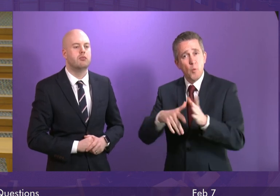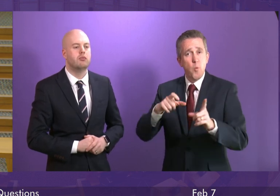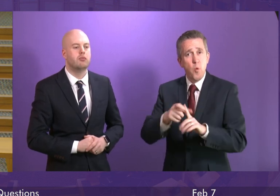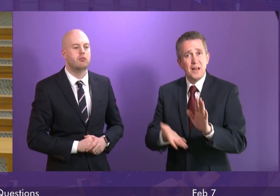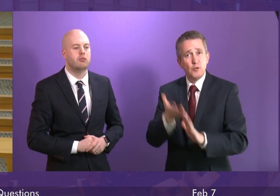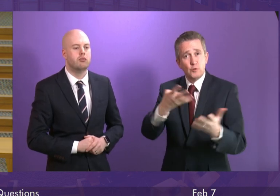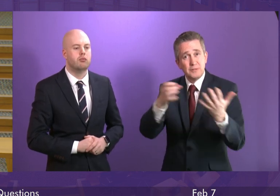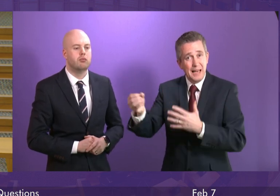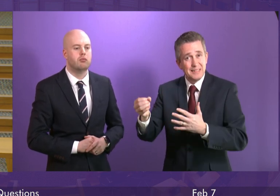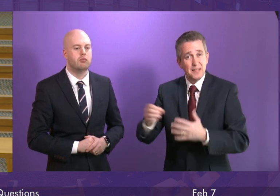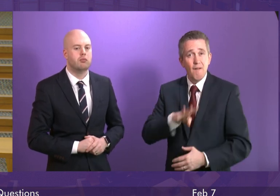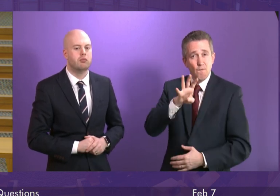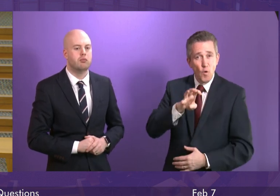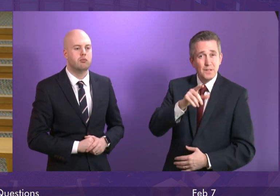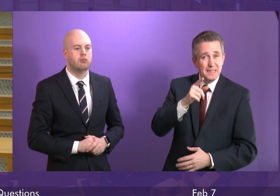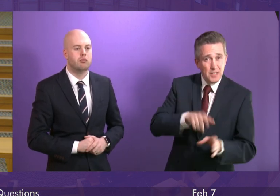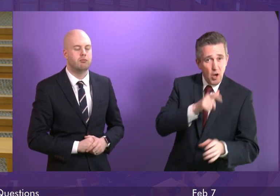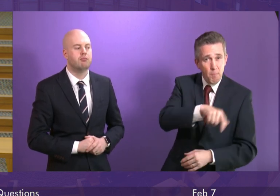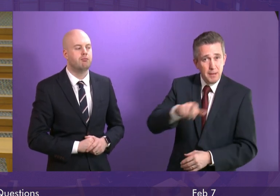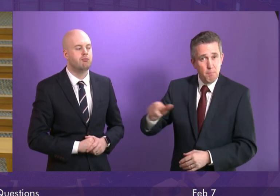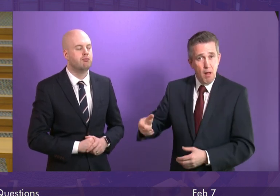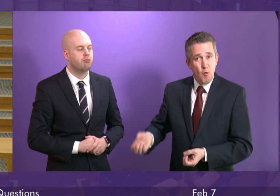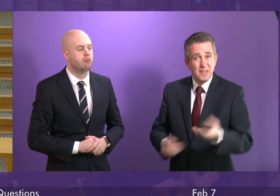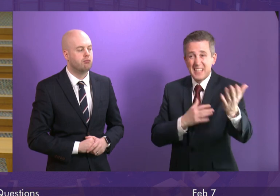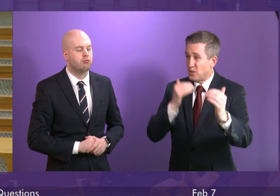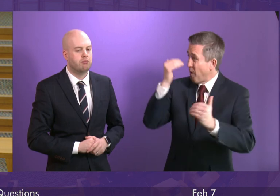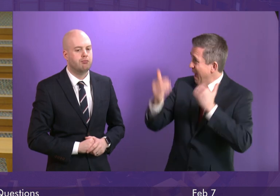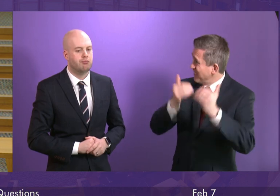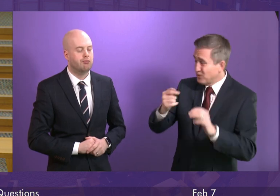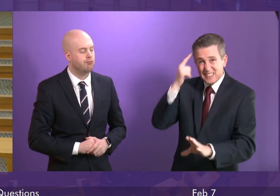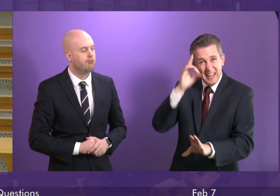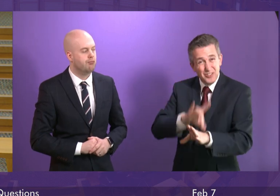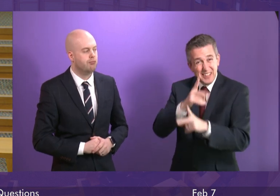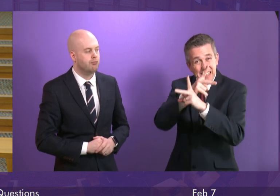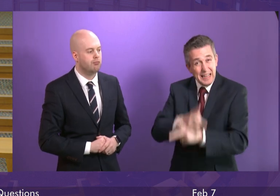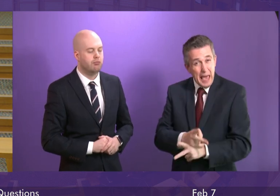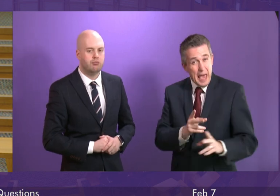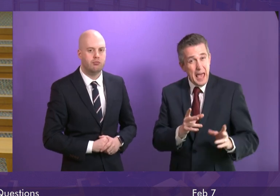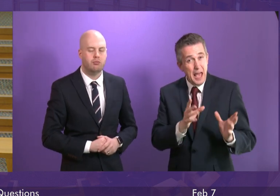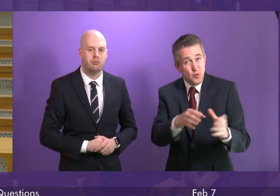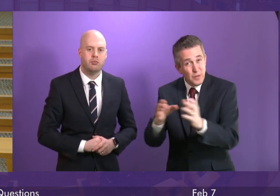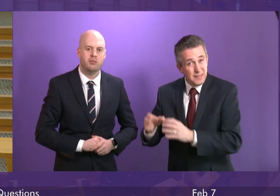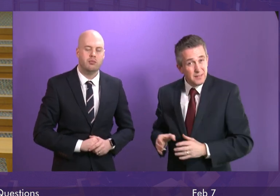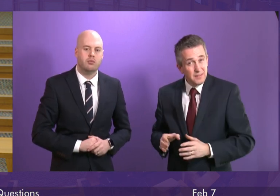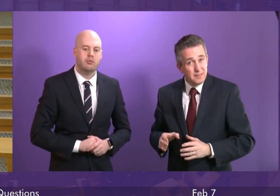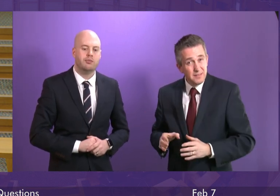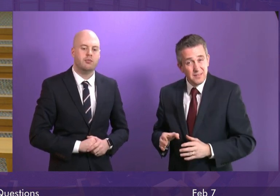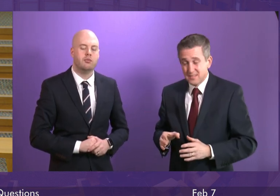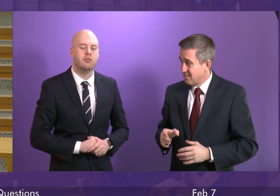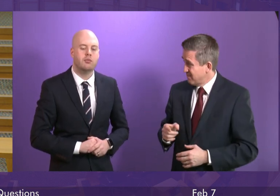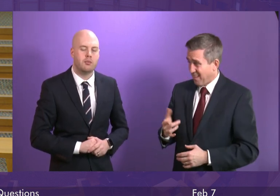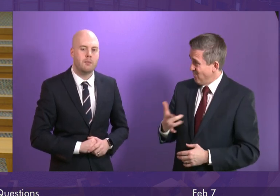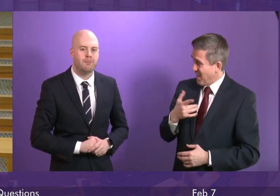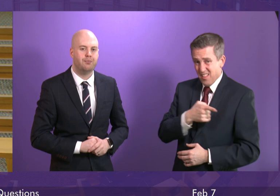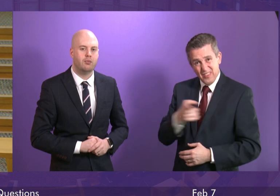and 14 young people were admitted to adult psychiatric care units Does the Deputy First Minister think that this